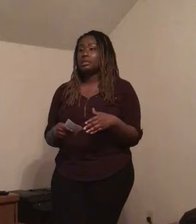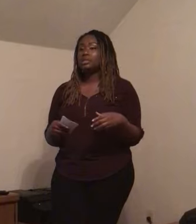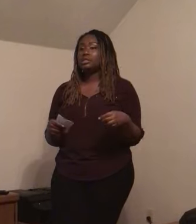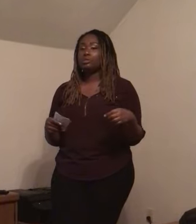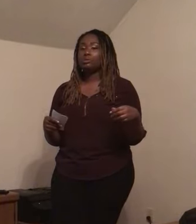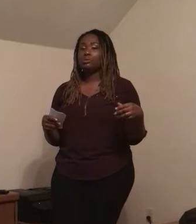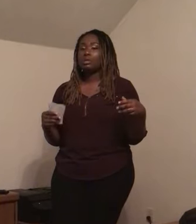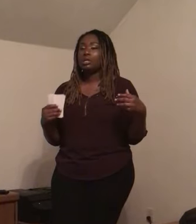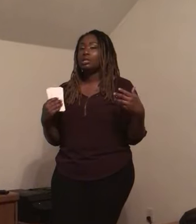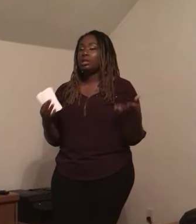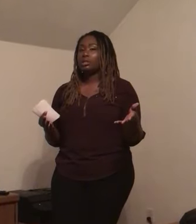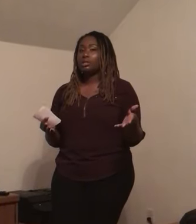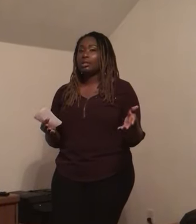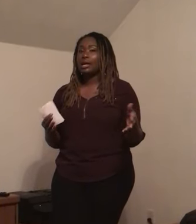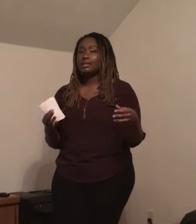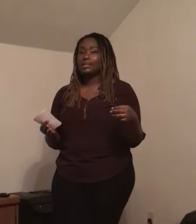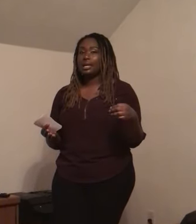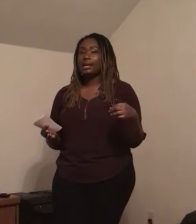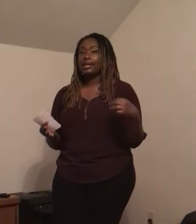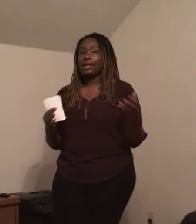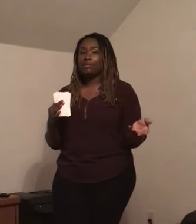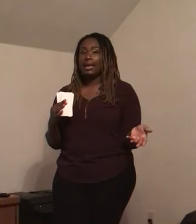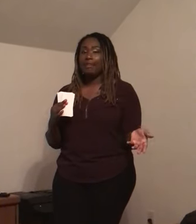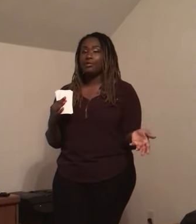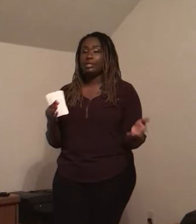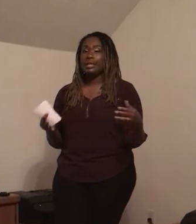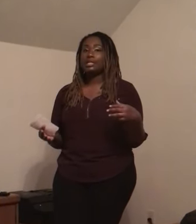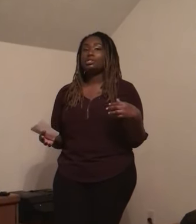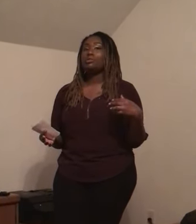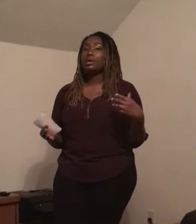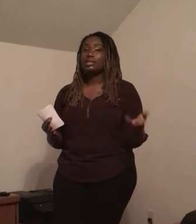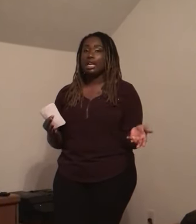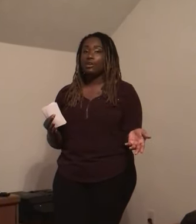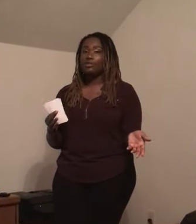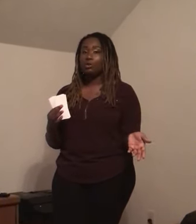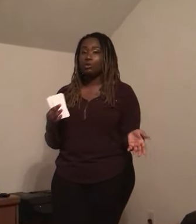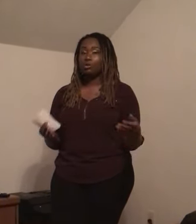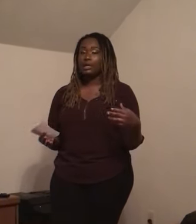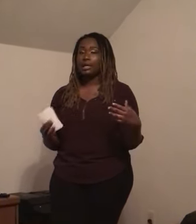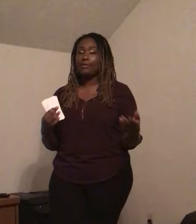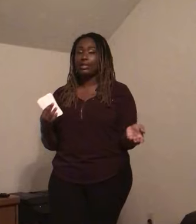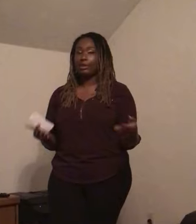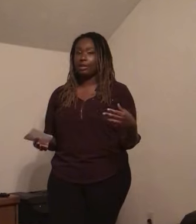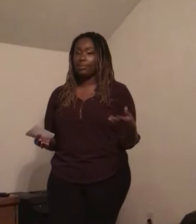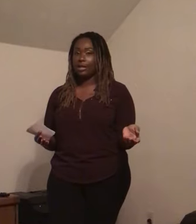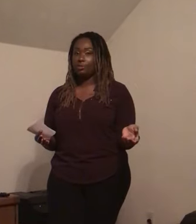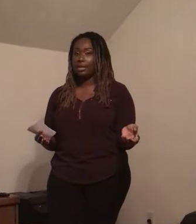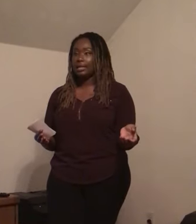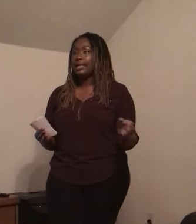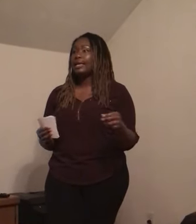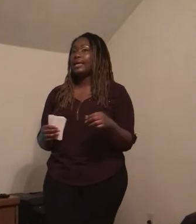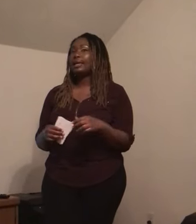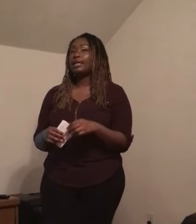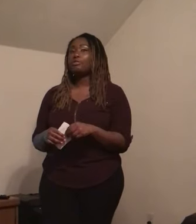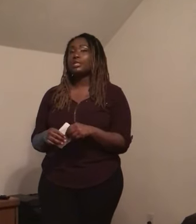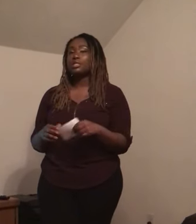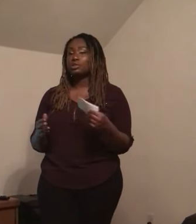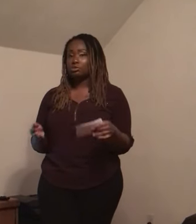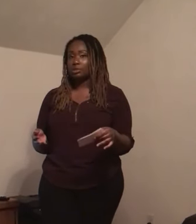to learn how to sign interactive kids who are deaf, or have a hearing impairment, or can increase the social